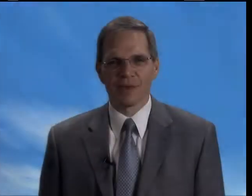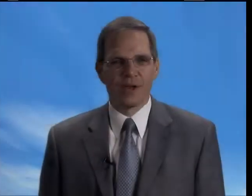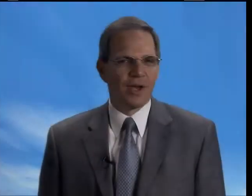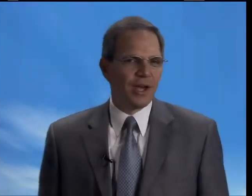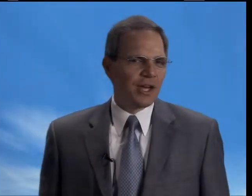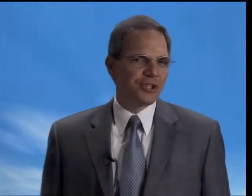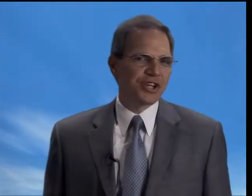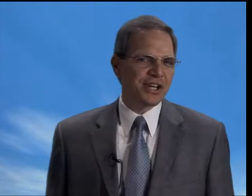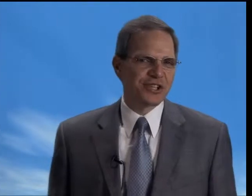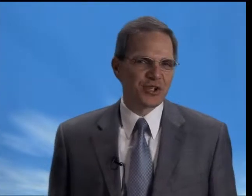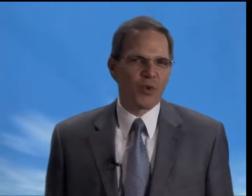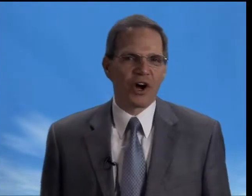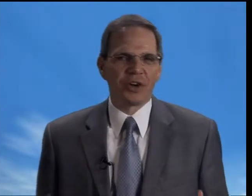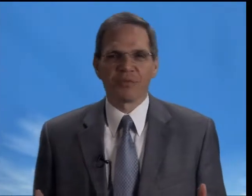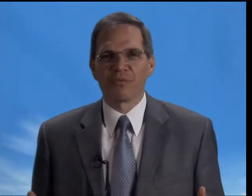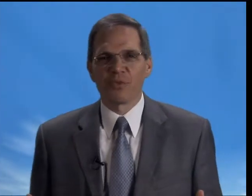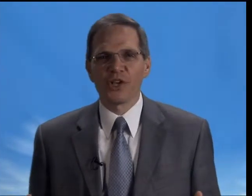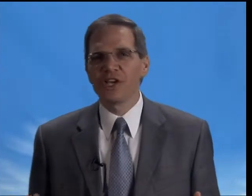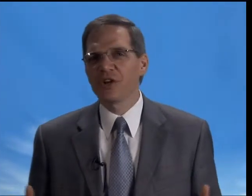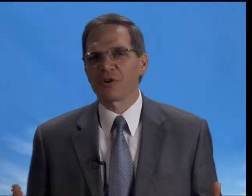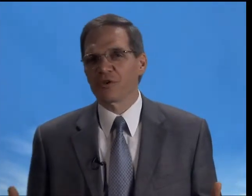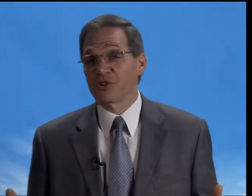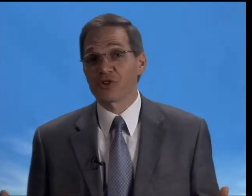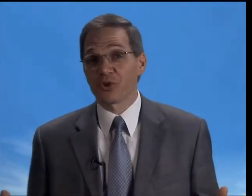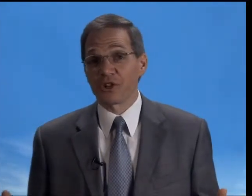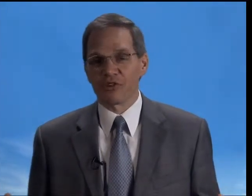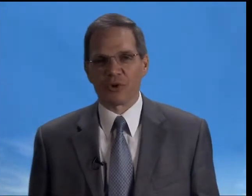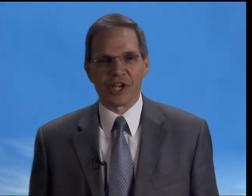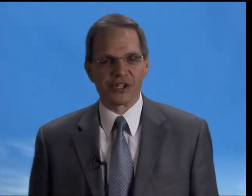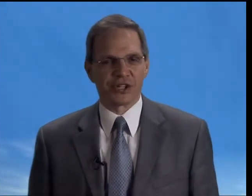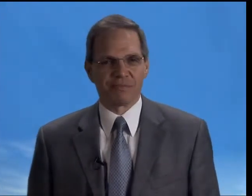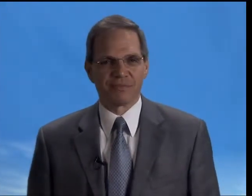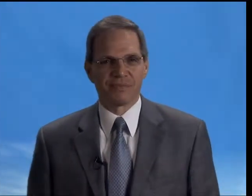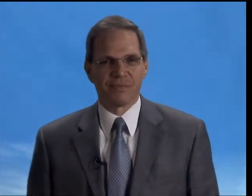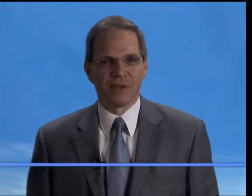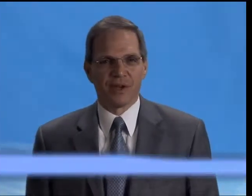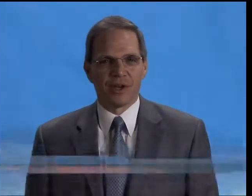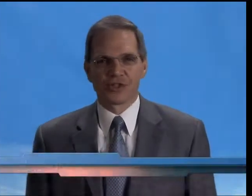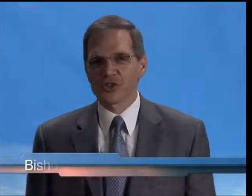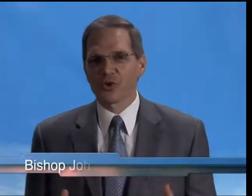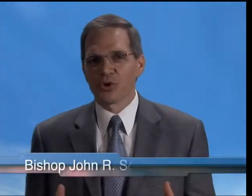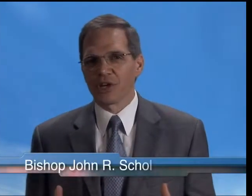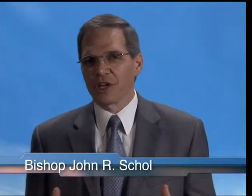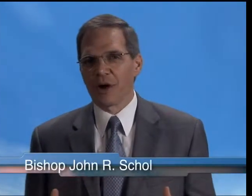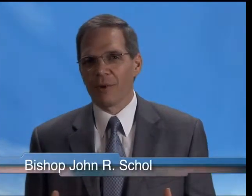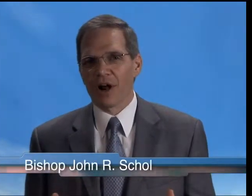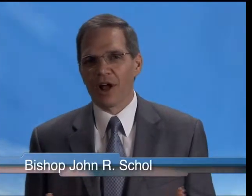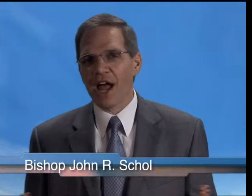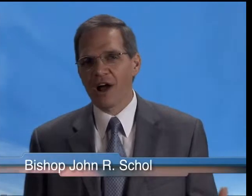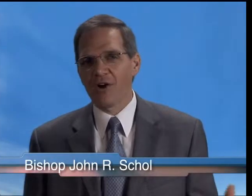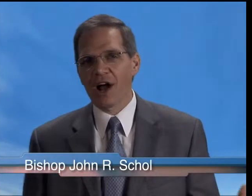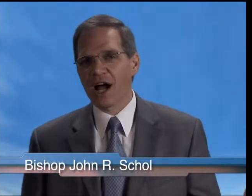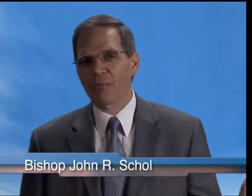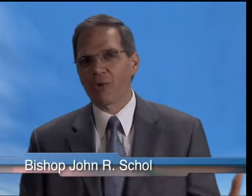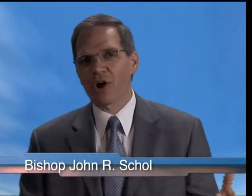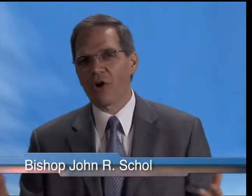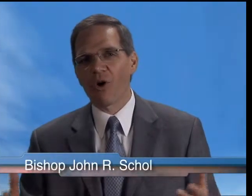In Genesis 1, we hear the story of creation. It's a story about how God brought all